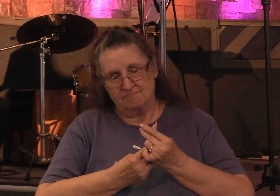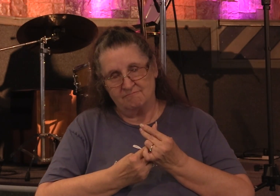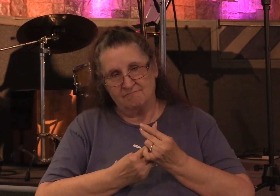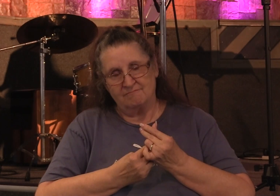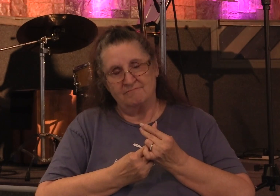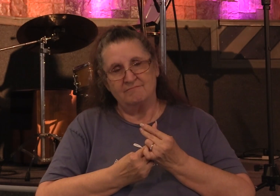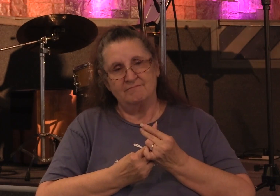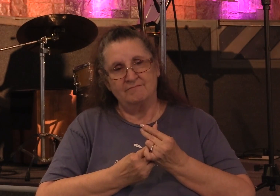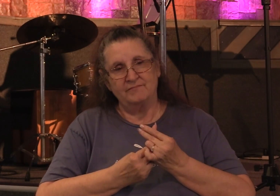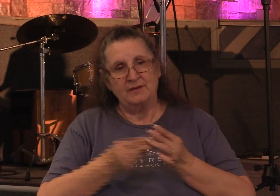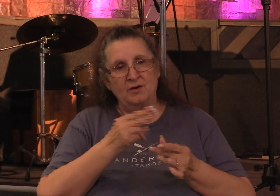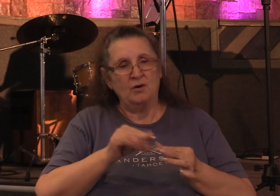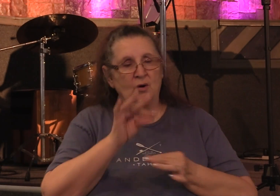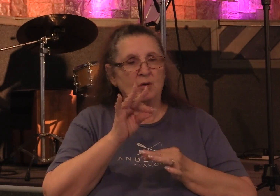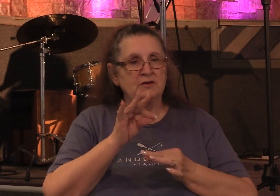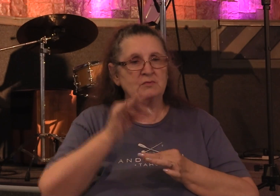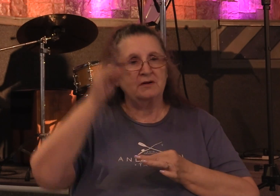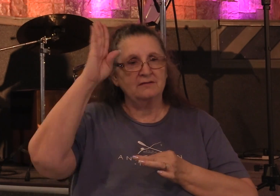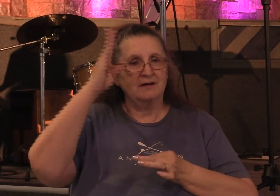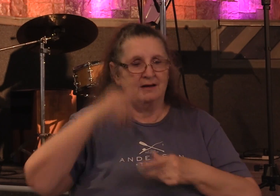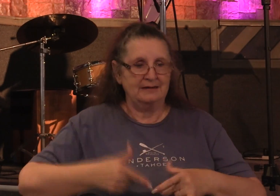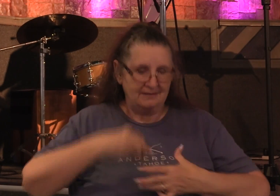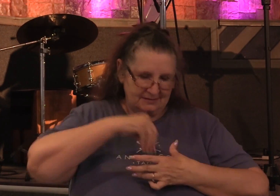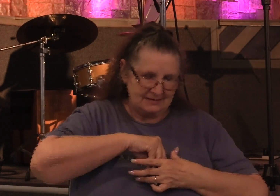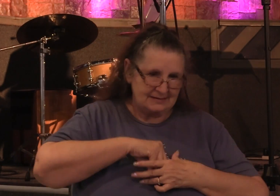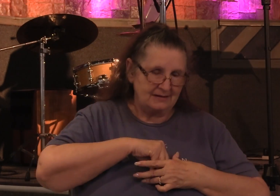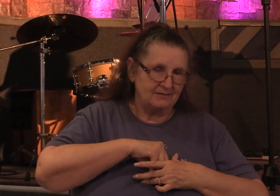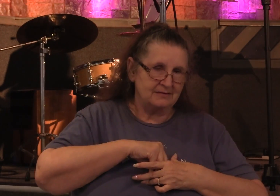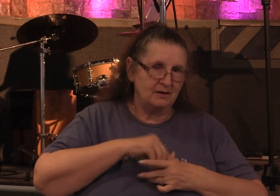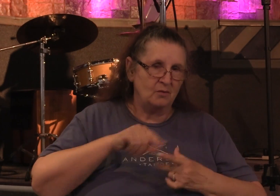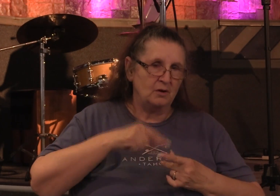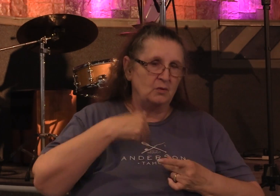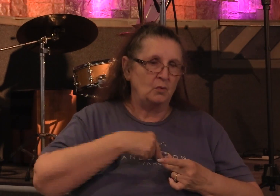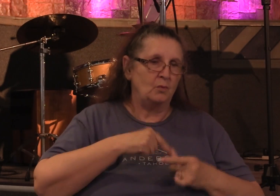the holy spirit of god lives inside of us and when we sin it grieves him